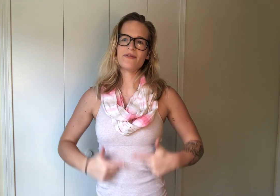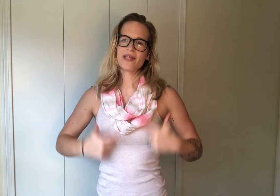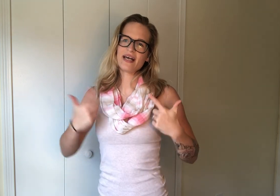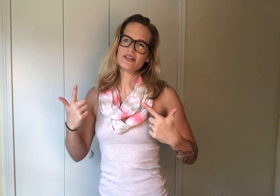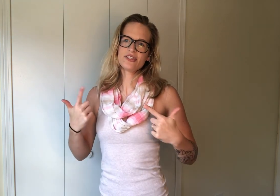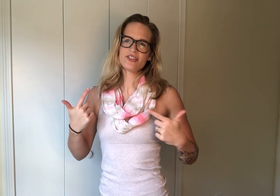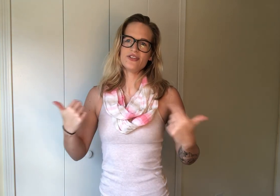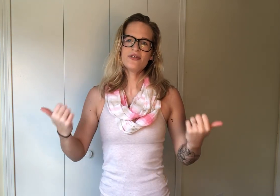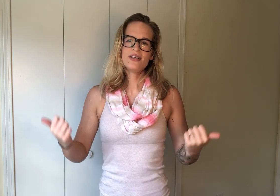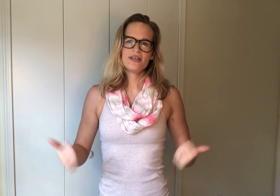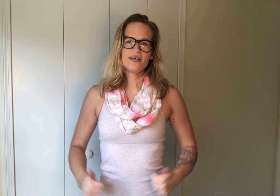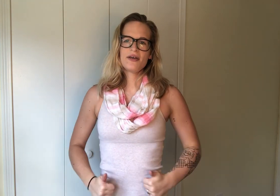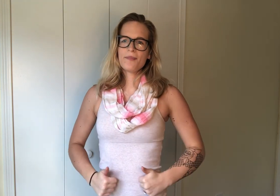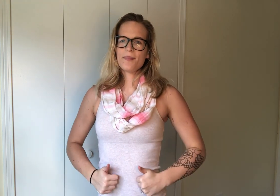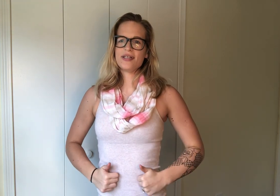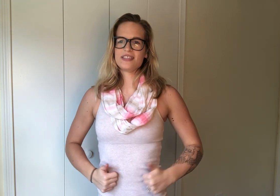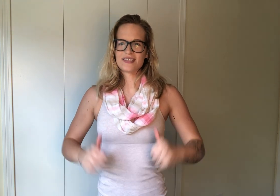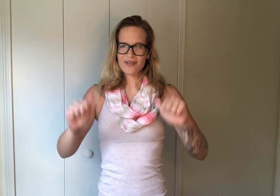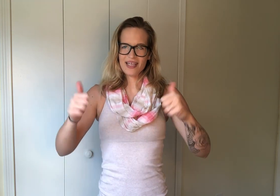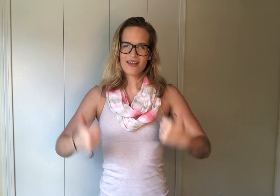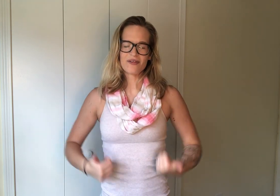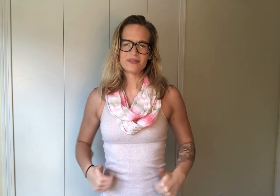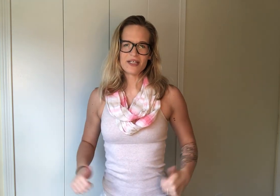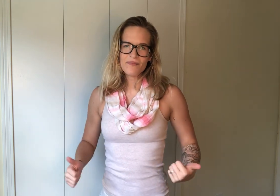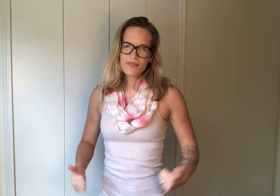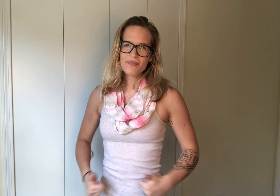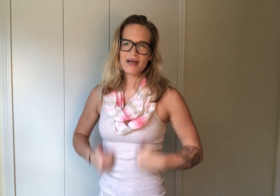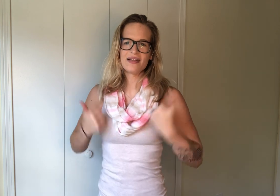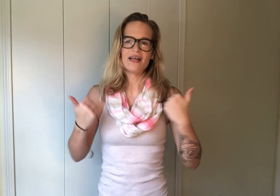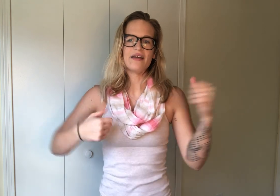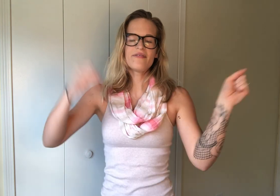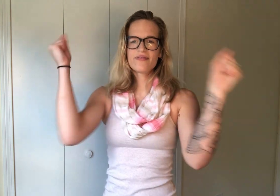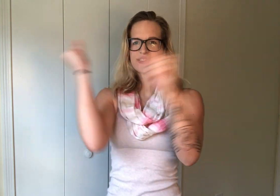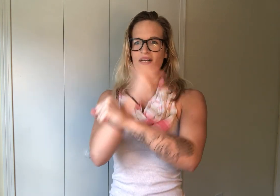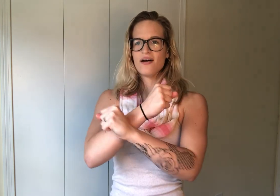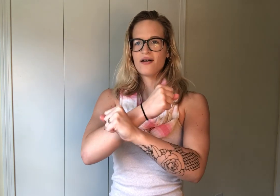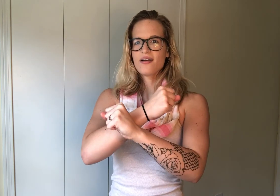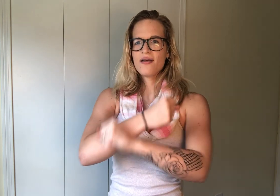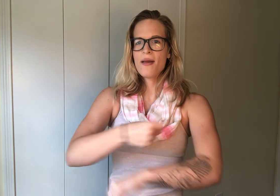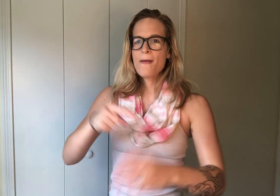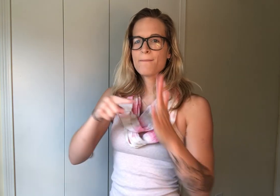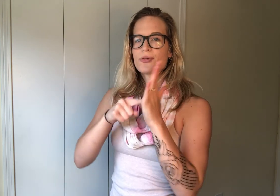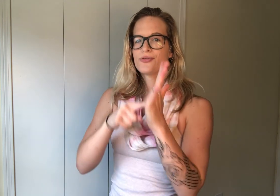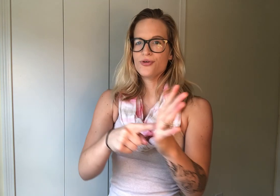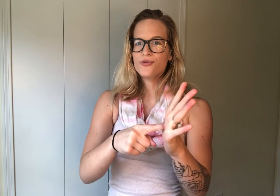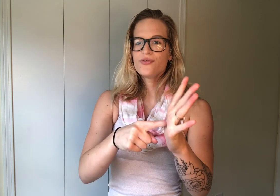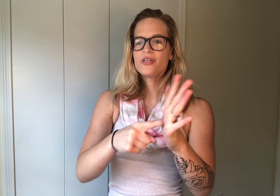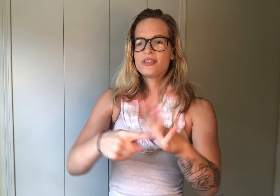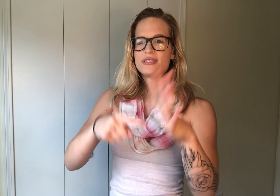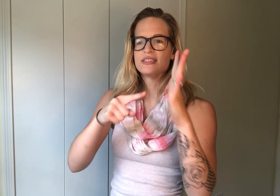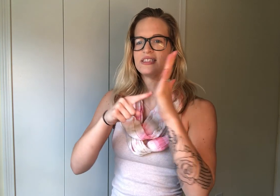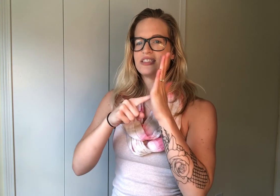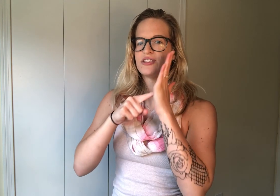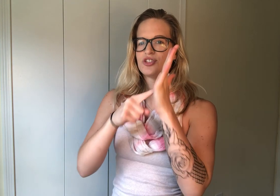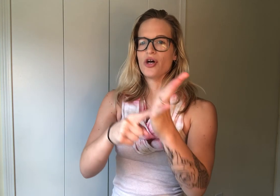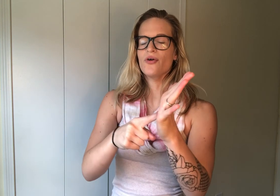it with L's too, but just with like thumbs up, my life, song, prove, this is just show,